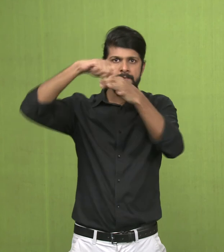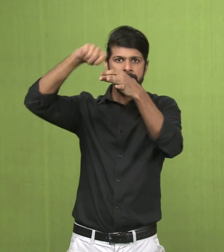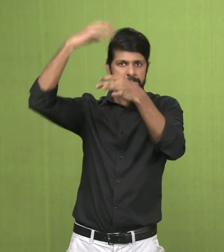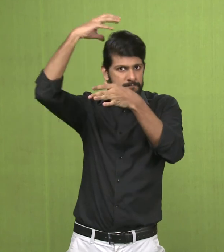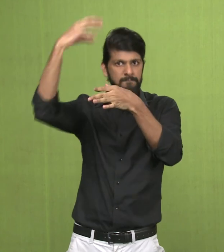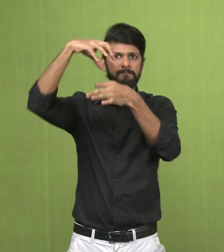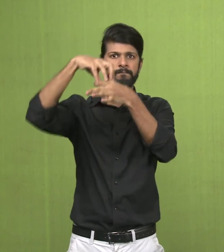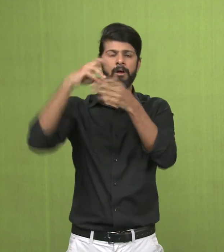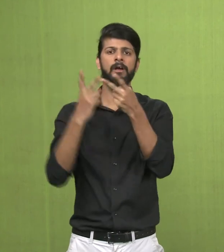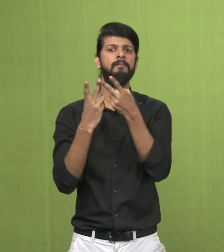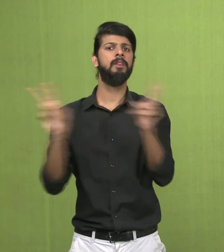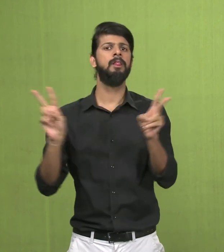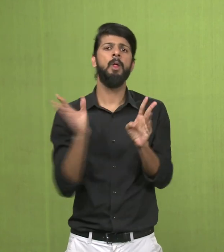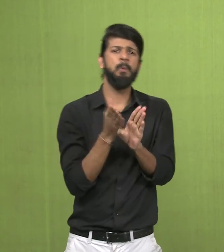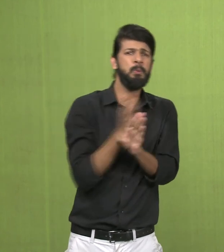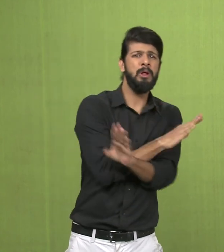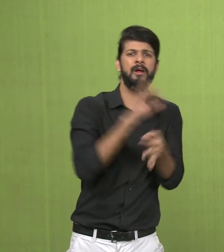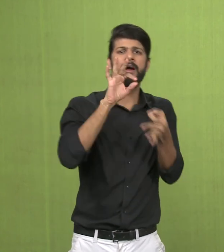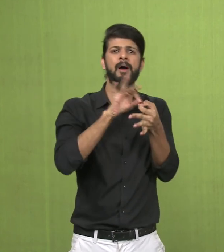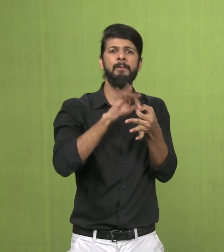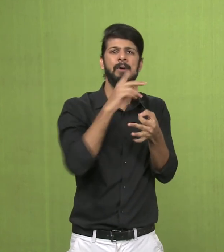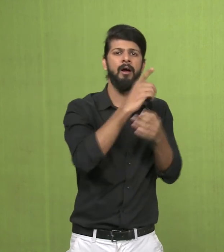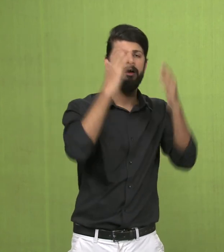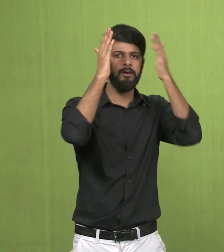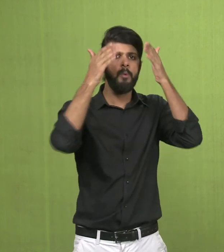Which also has a top knot. Is a very different kind of a style.